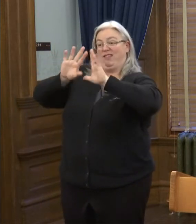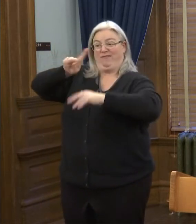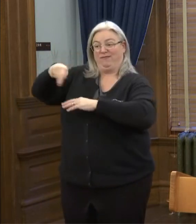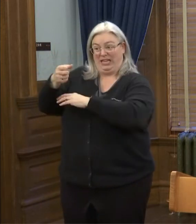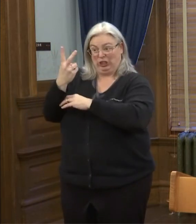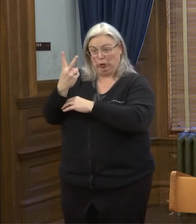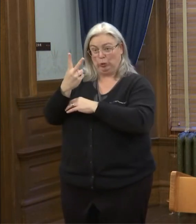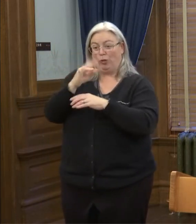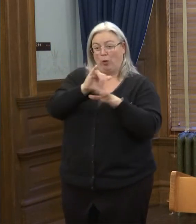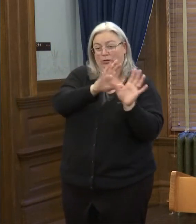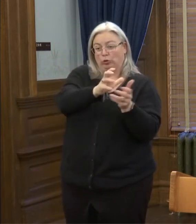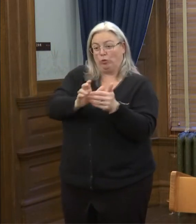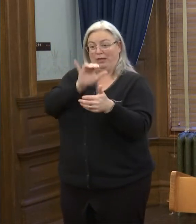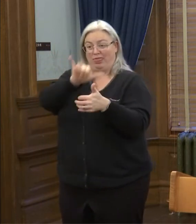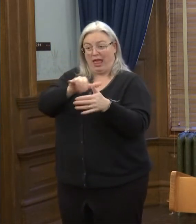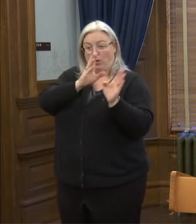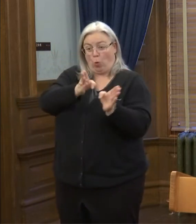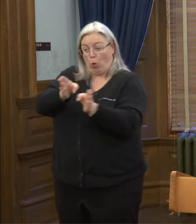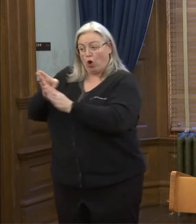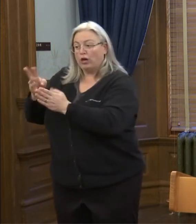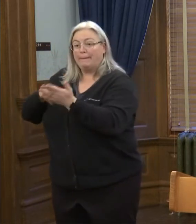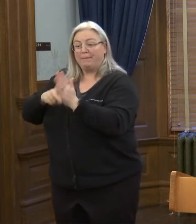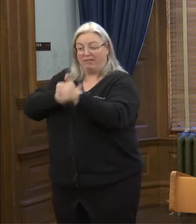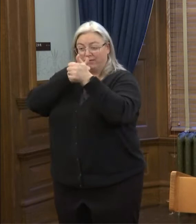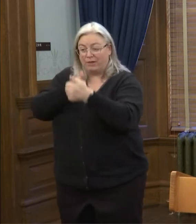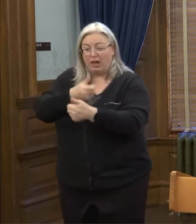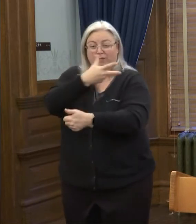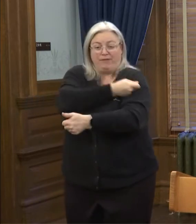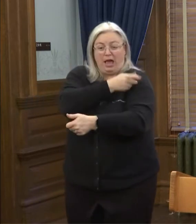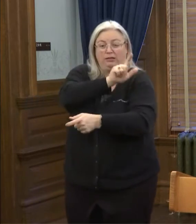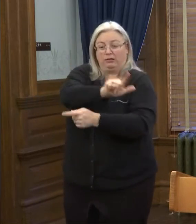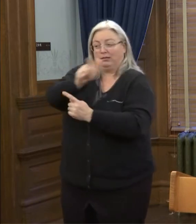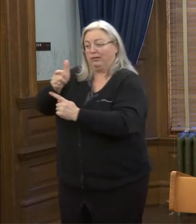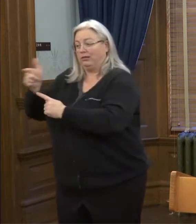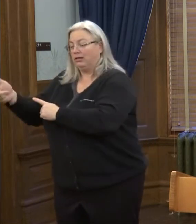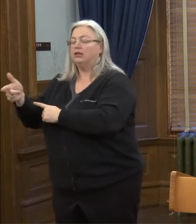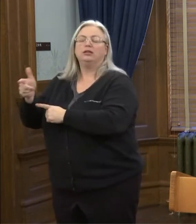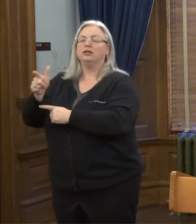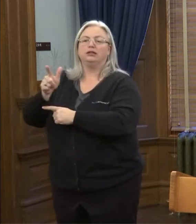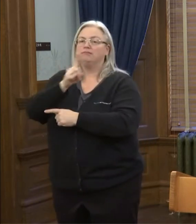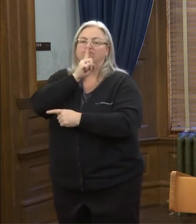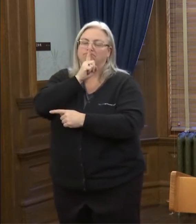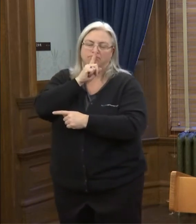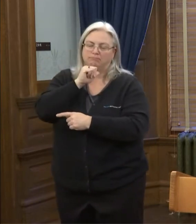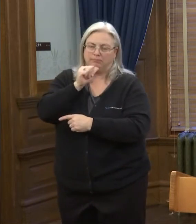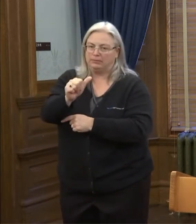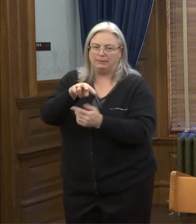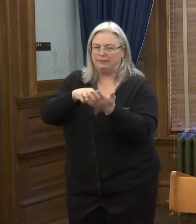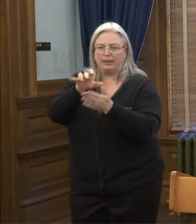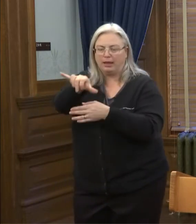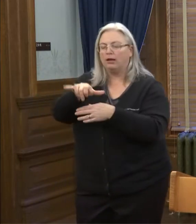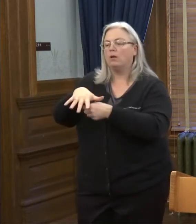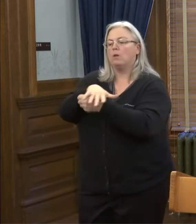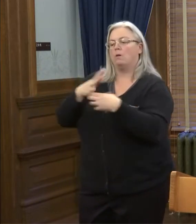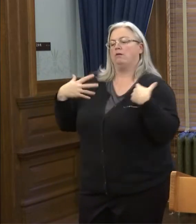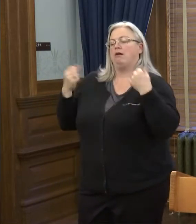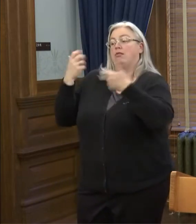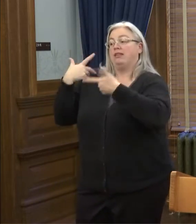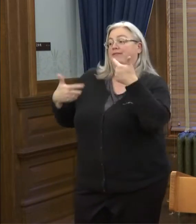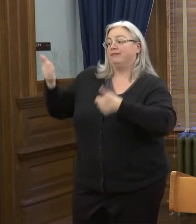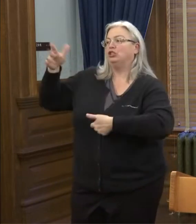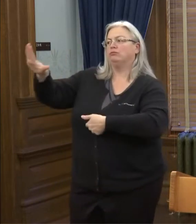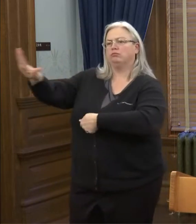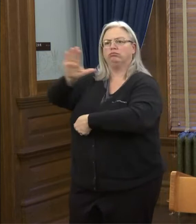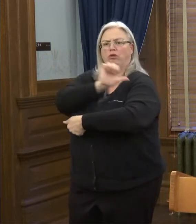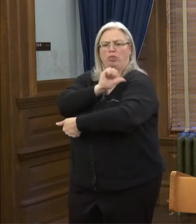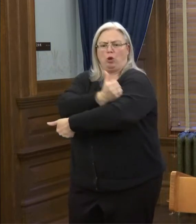order does not mean that our local officials must vaccinate their eligible community members in that same order. Local health officials have the